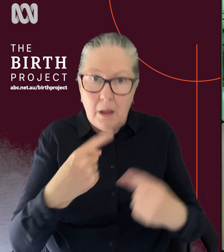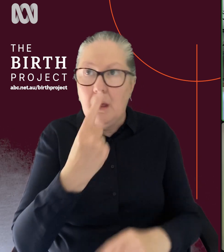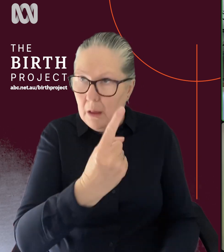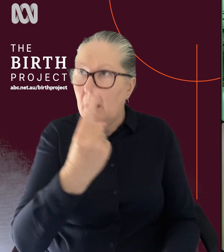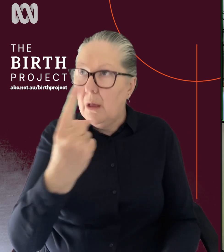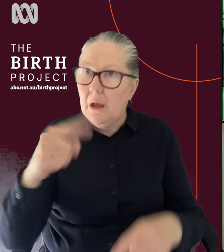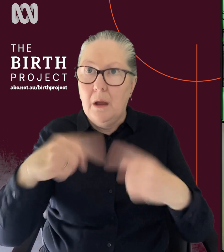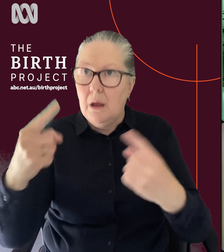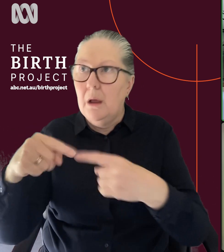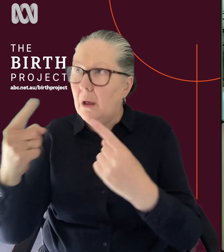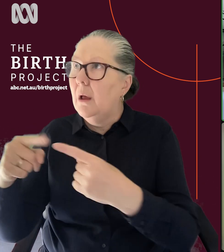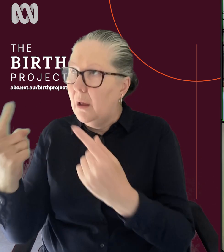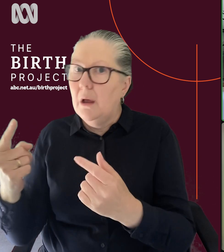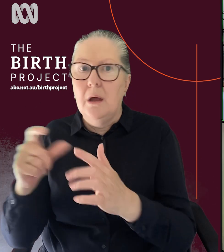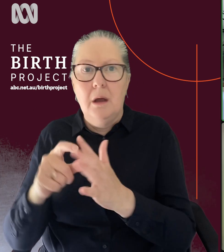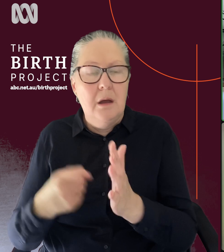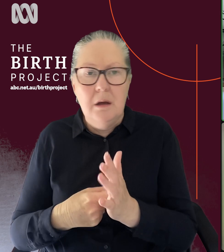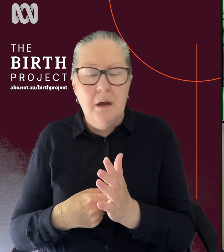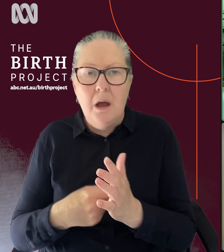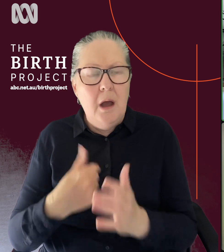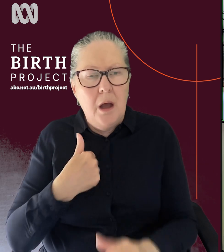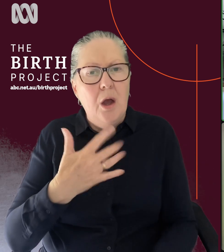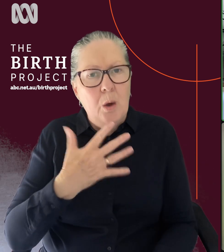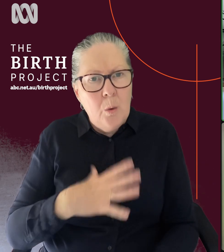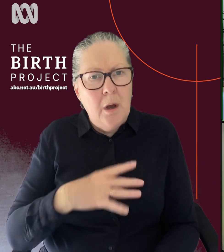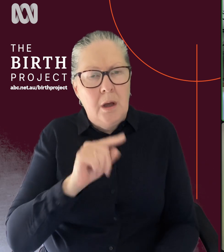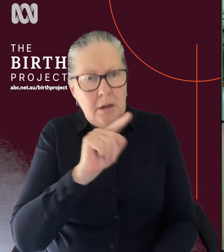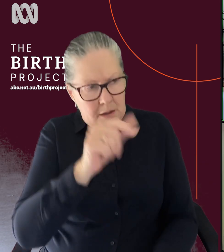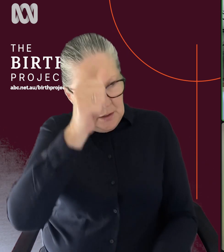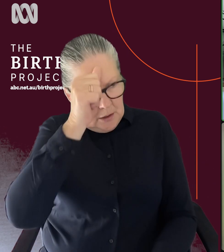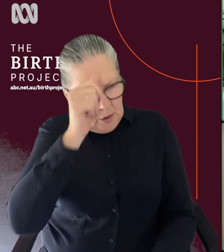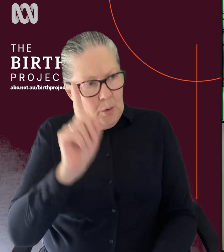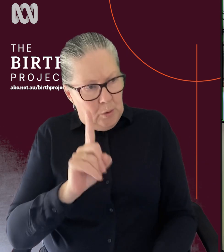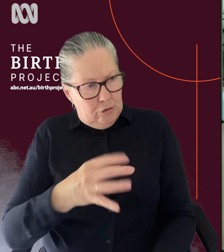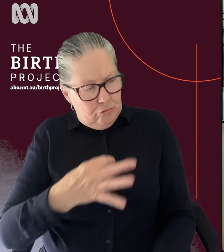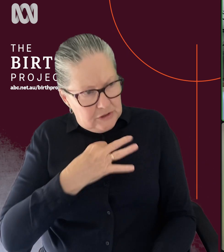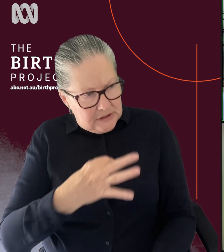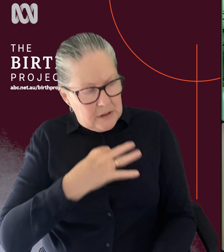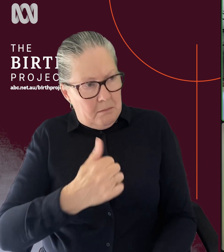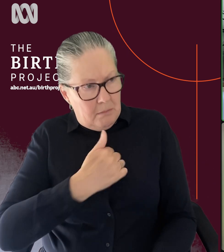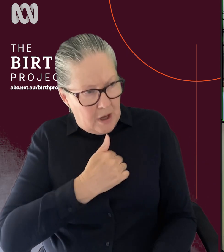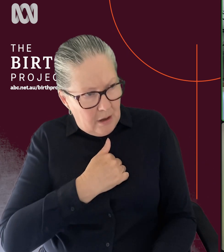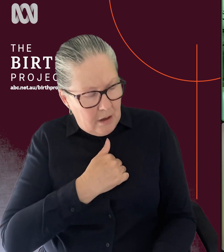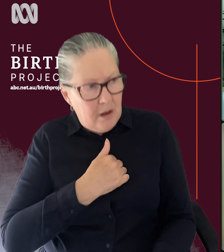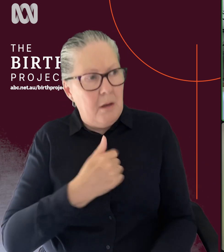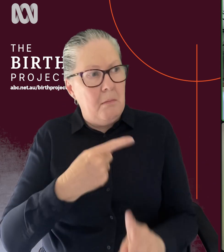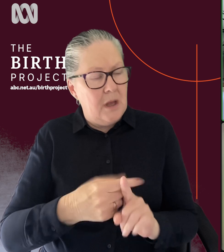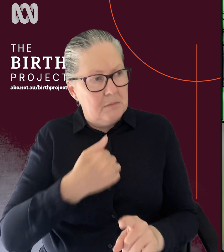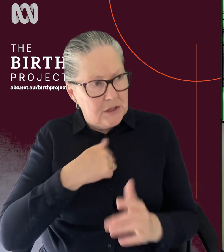appointment. I just wanted someone who knew exactly the types of risks and things that were associated with me and my disability and my